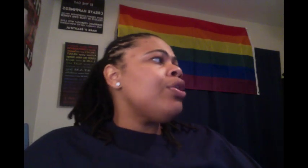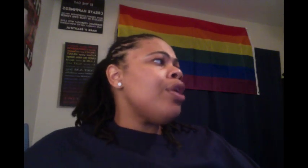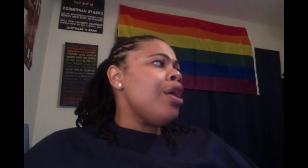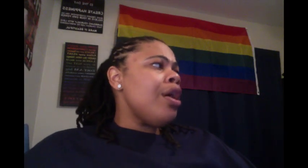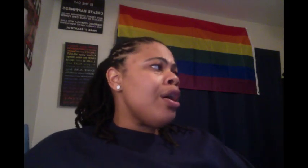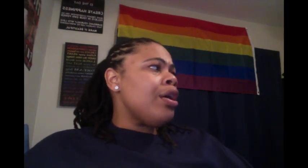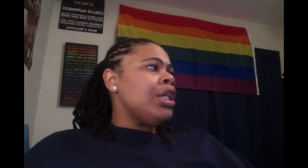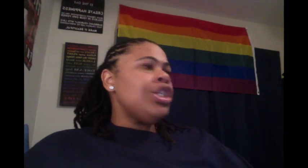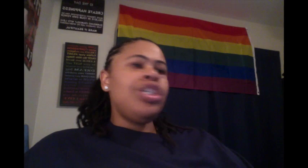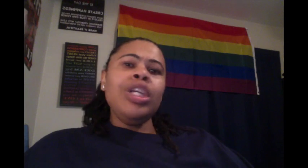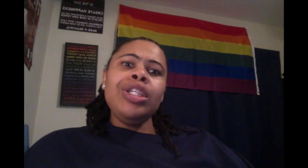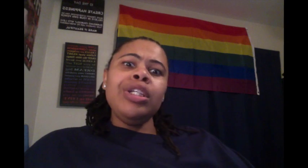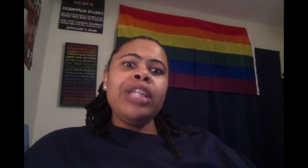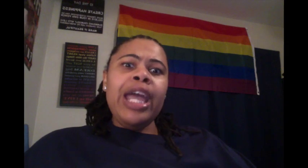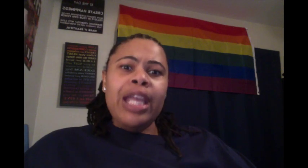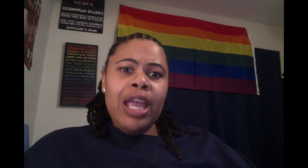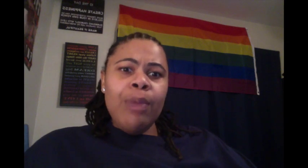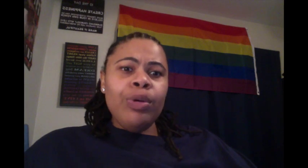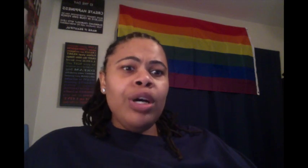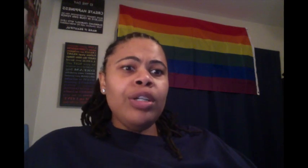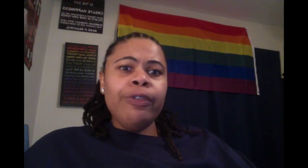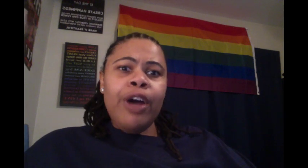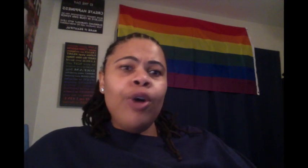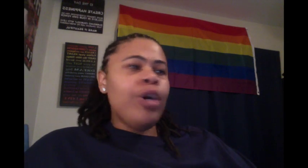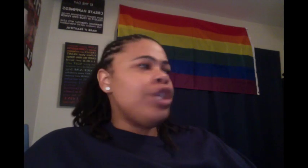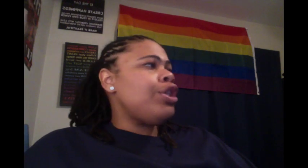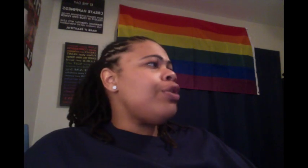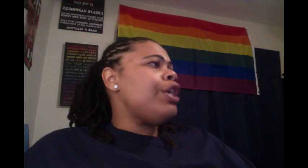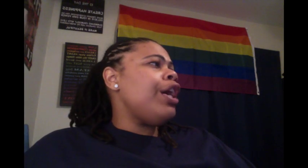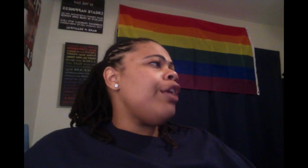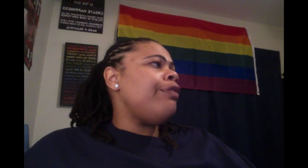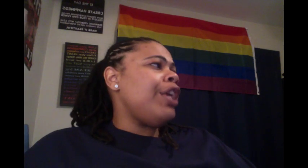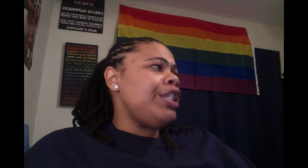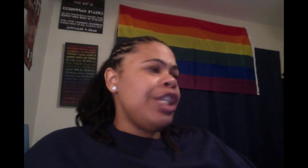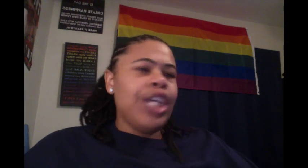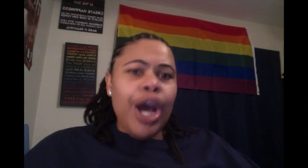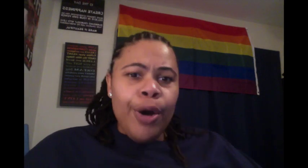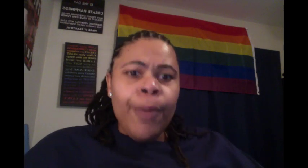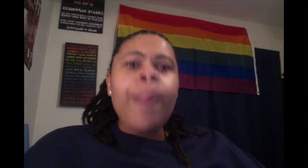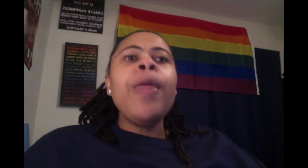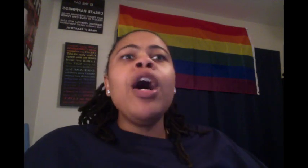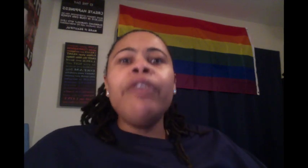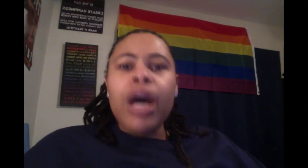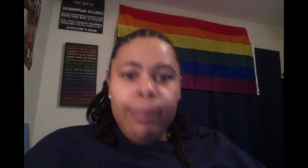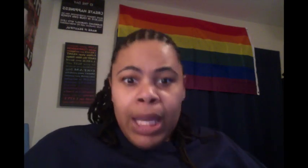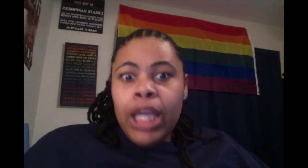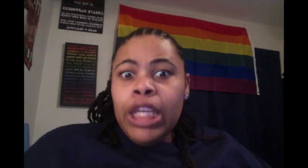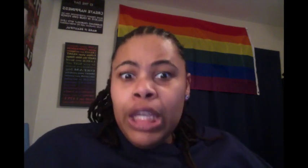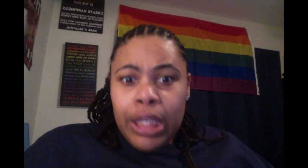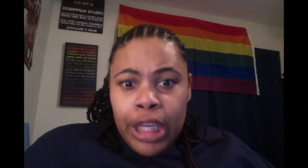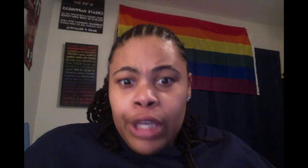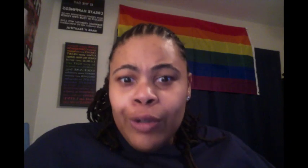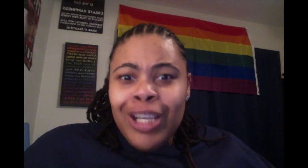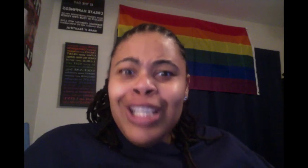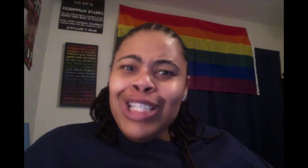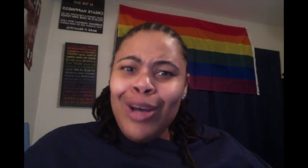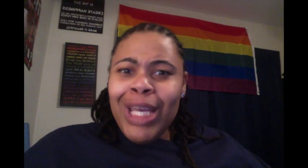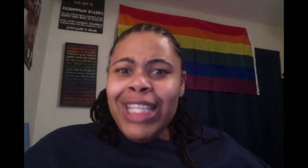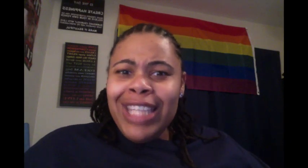Girl, she took that camera on the phone and showed her a video of her man getting killed. So, he said,